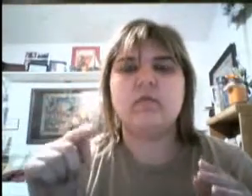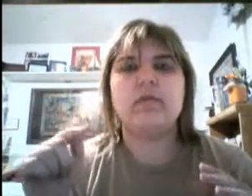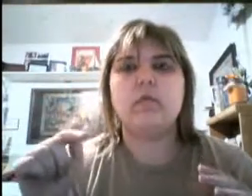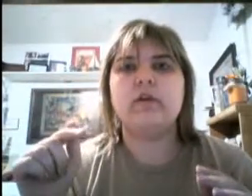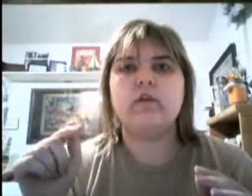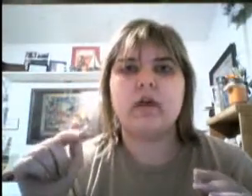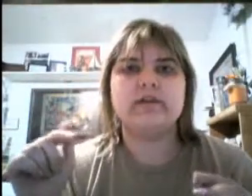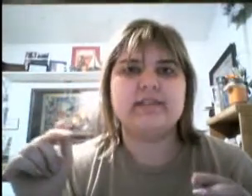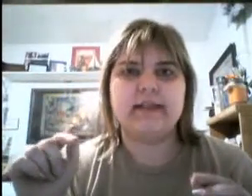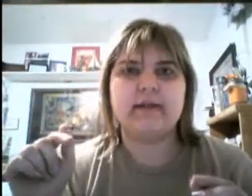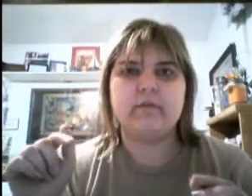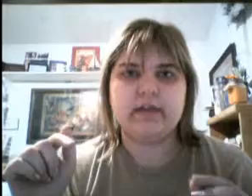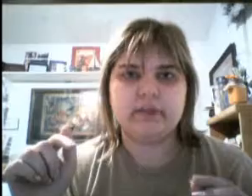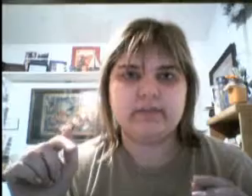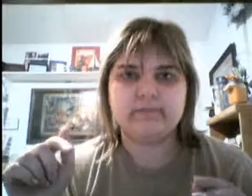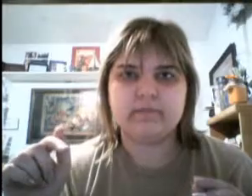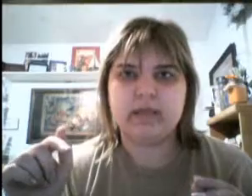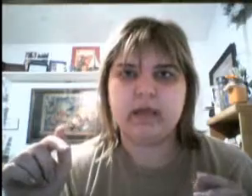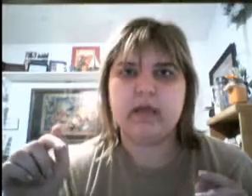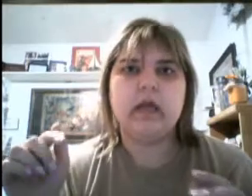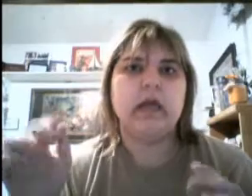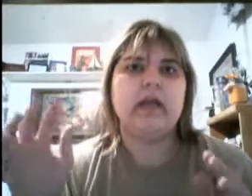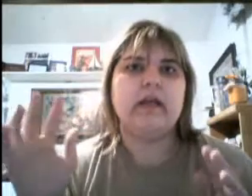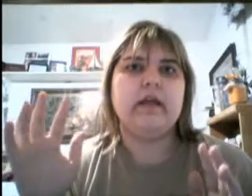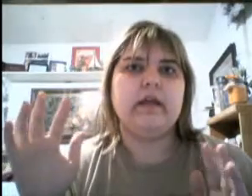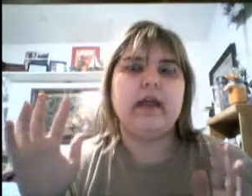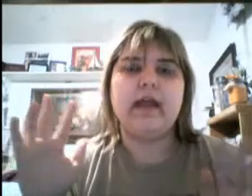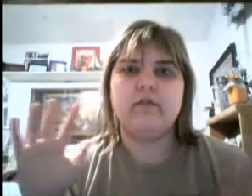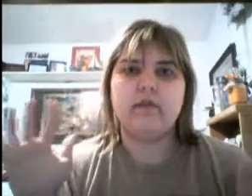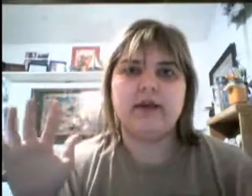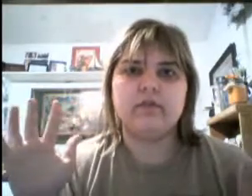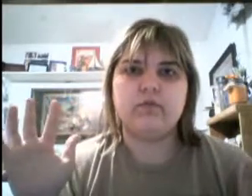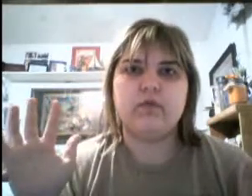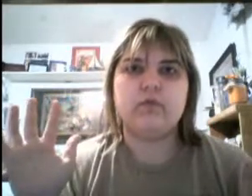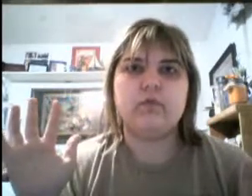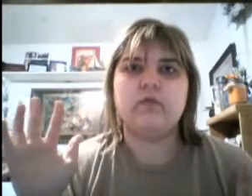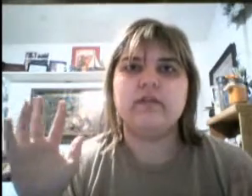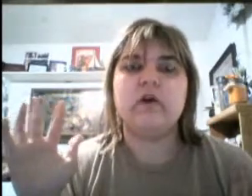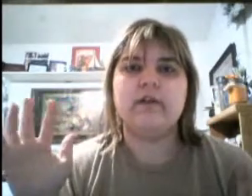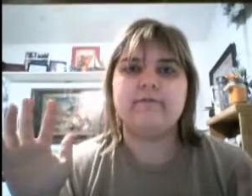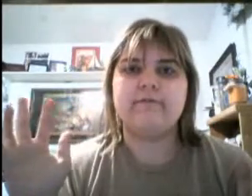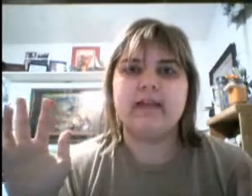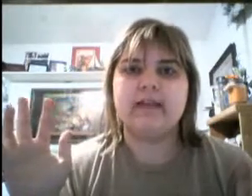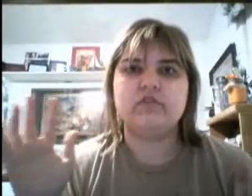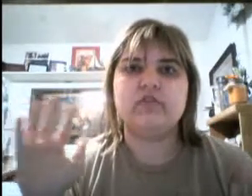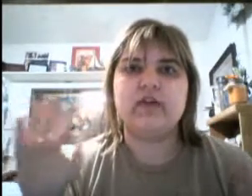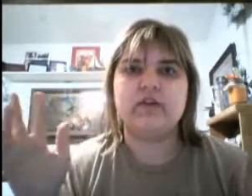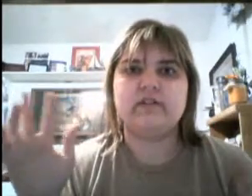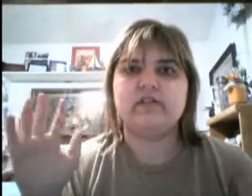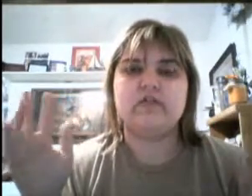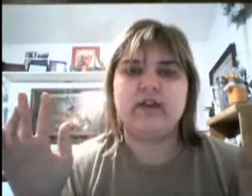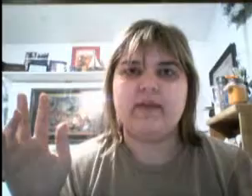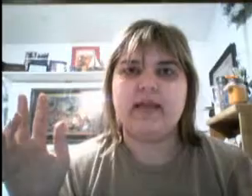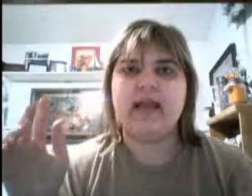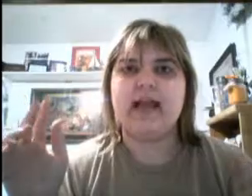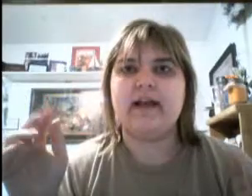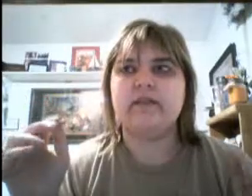was the only one who got a standing ovation, okay? Everybody in the room was on their feet, cheering, screaming, and,